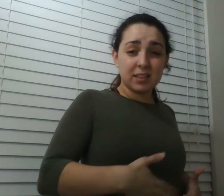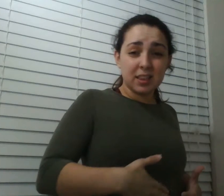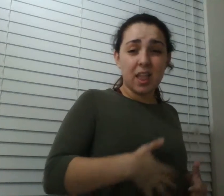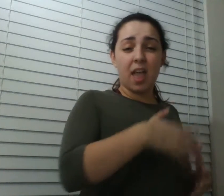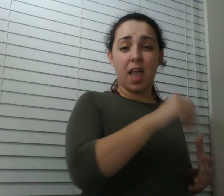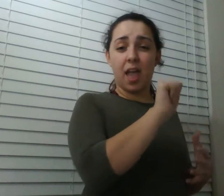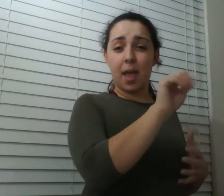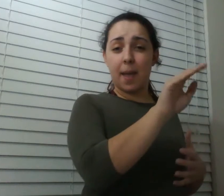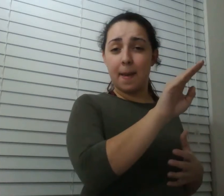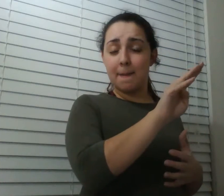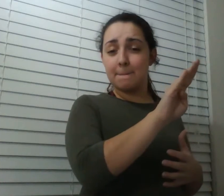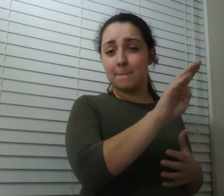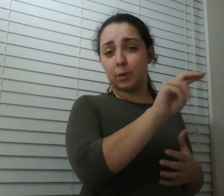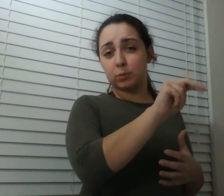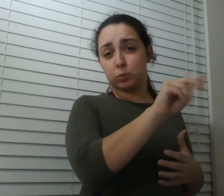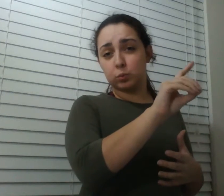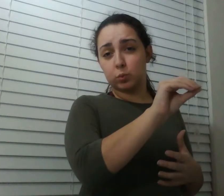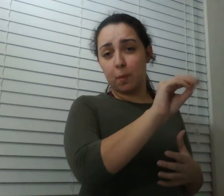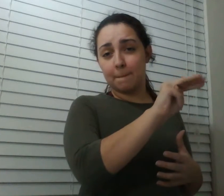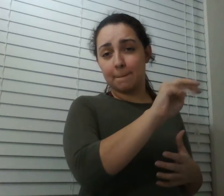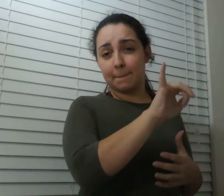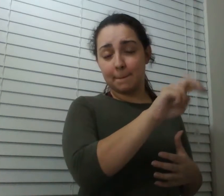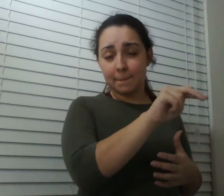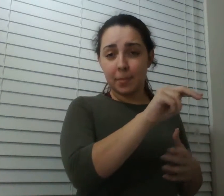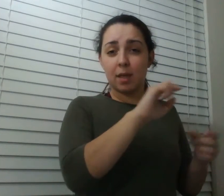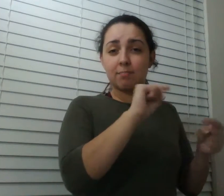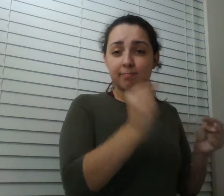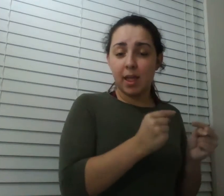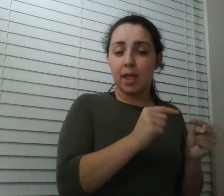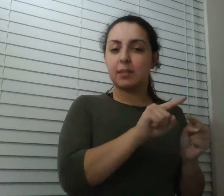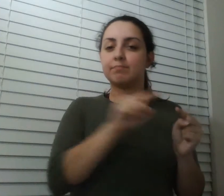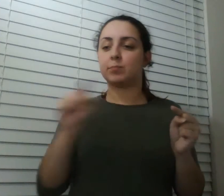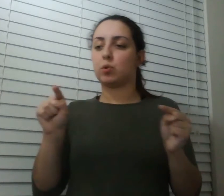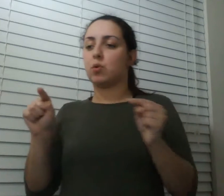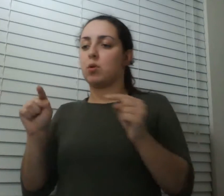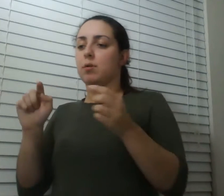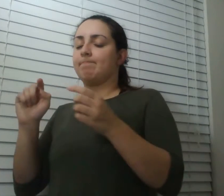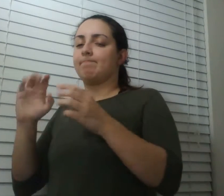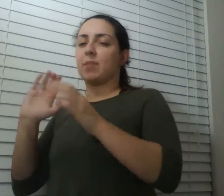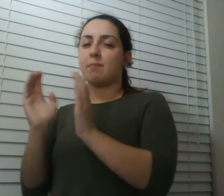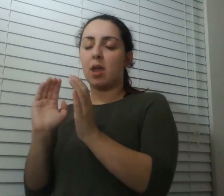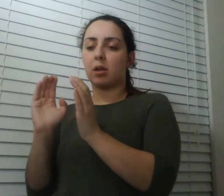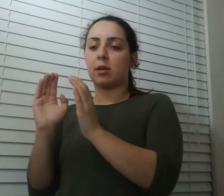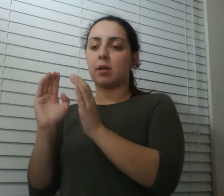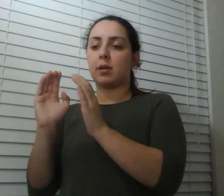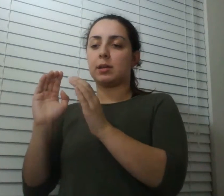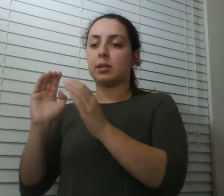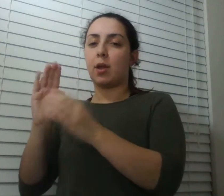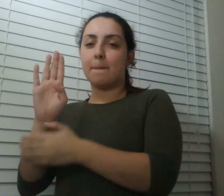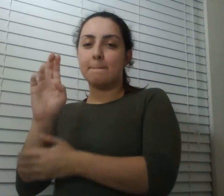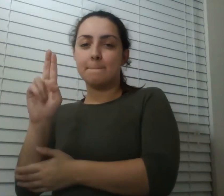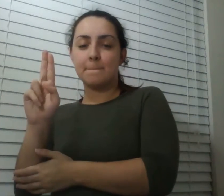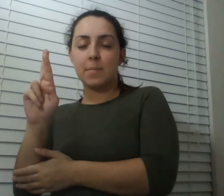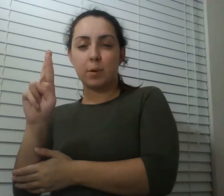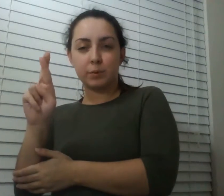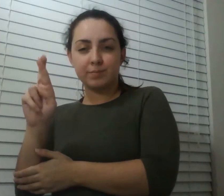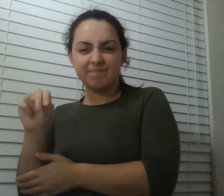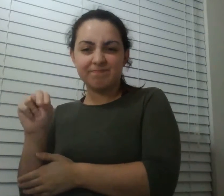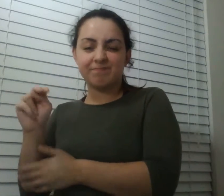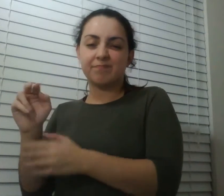well i mean in my opinion there's kind of a bigger translation issue happening which is in order to talk about a pain you're feeling